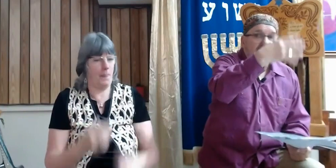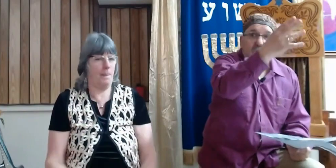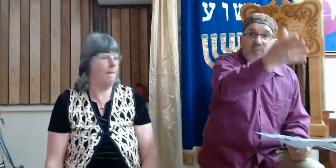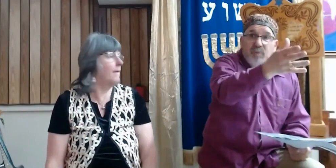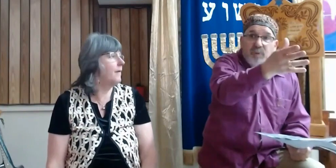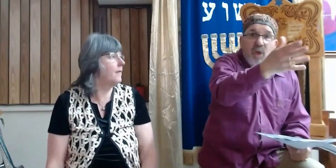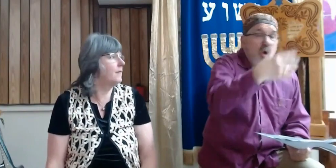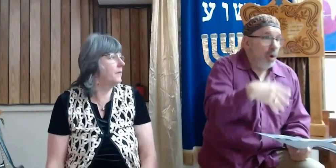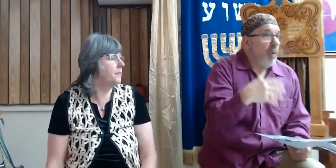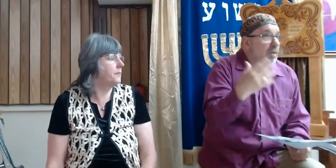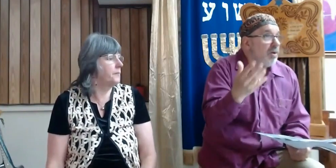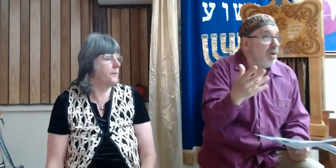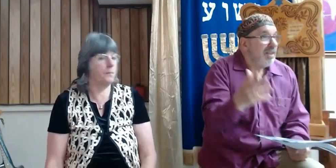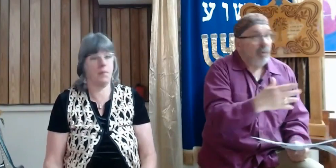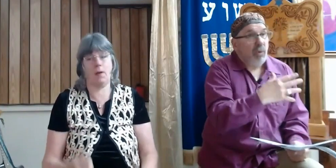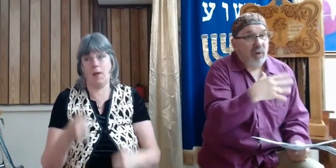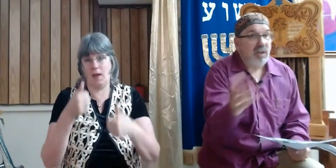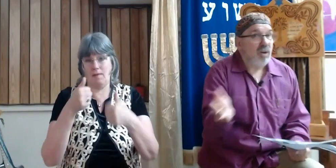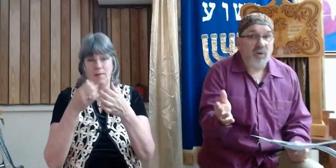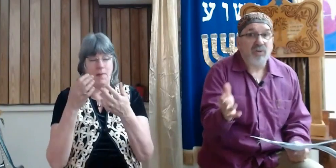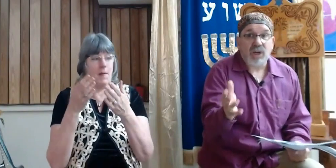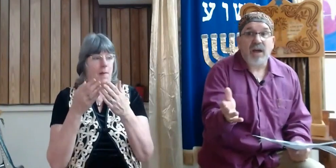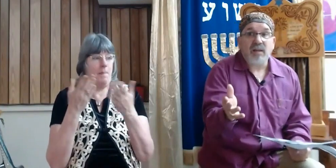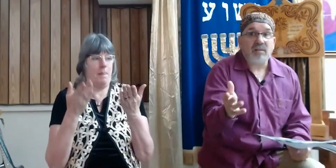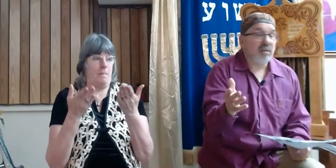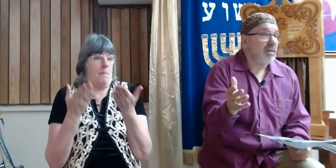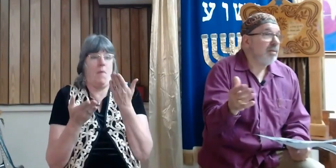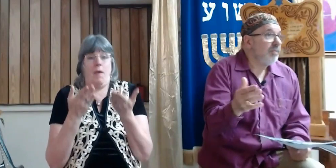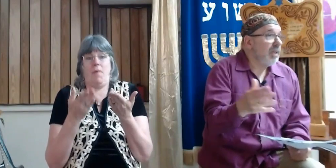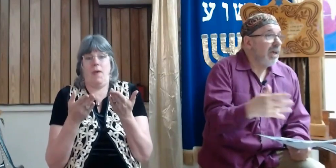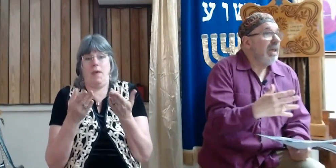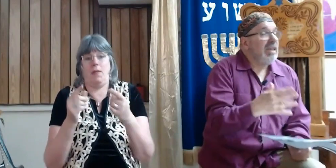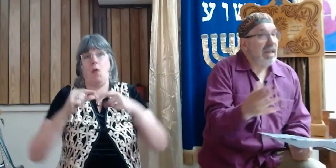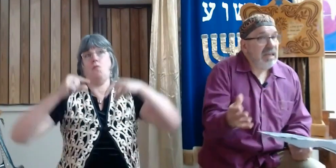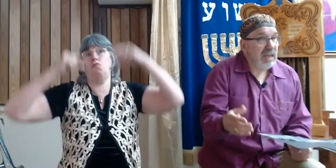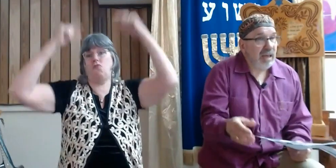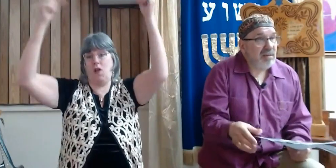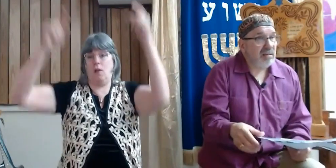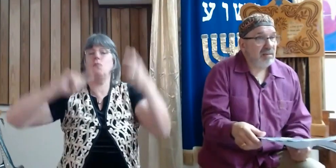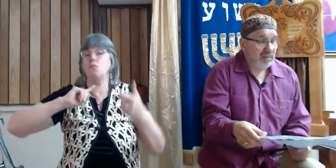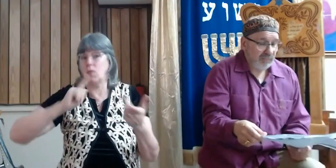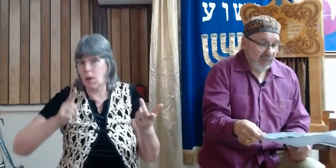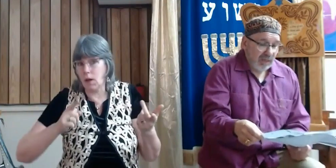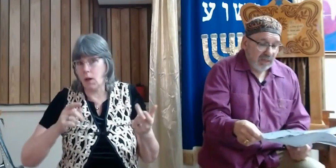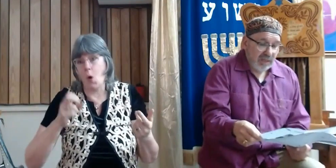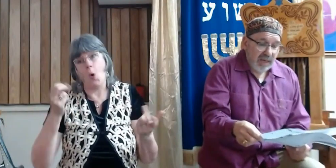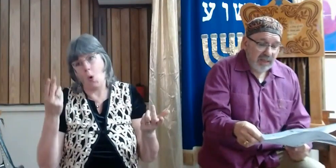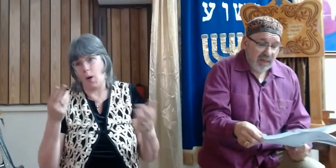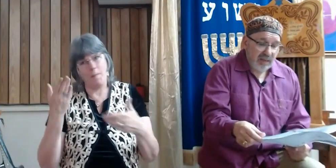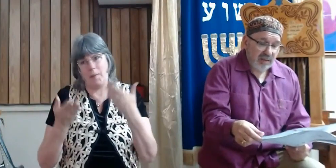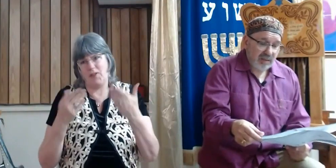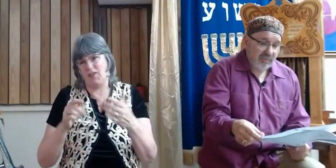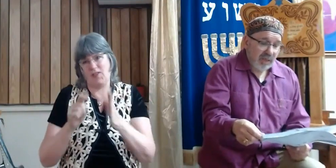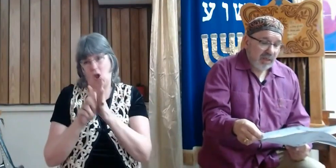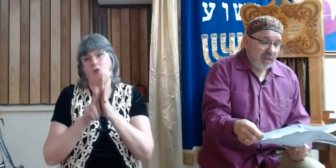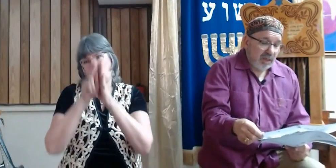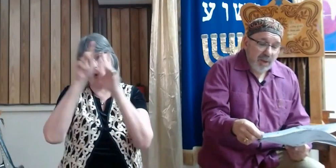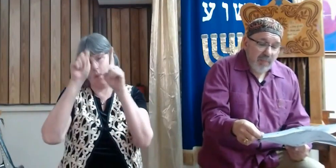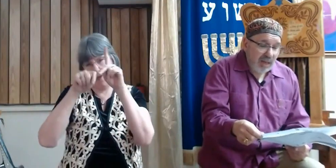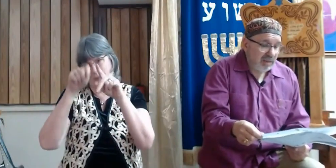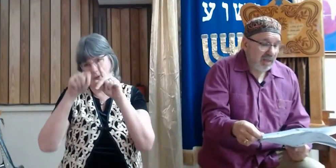something because they were tall people, or whether they were really all giants, in any case, in any case,